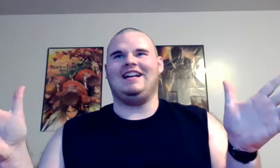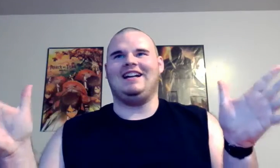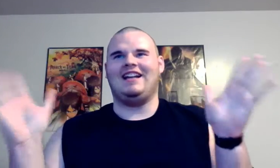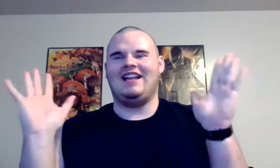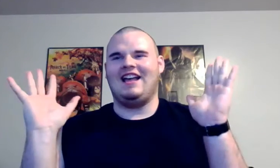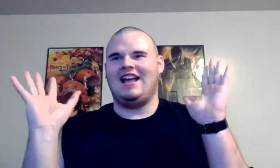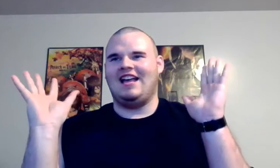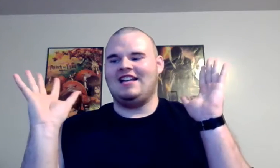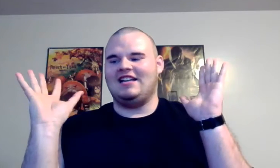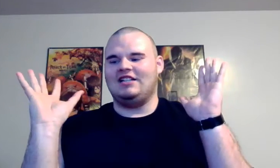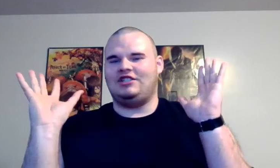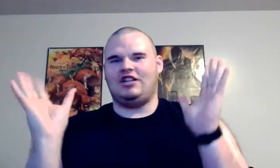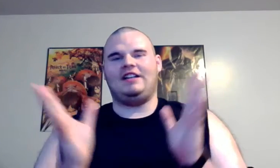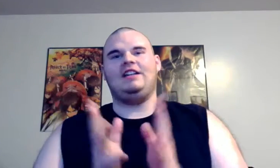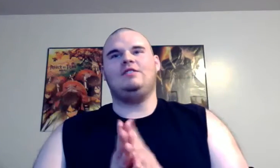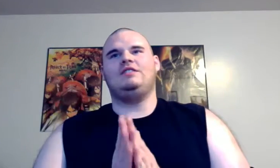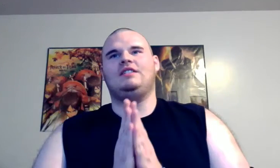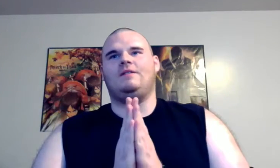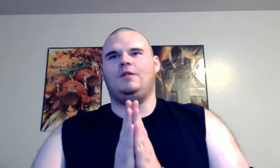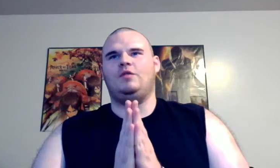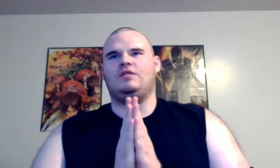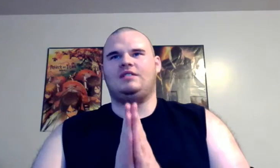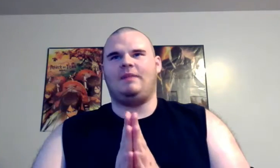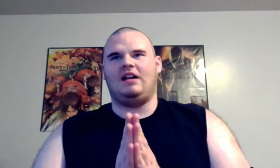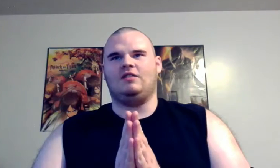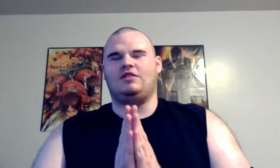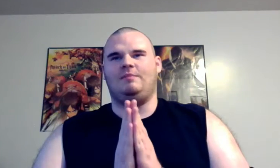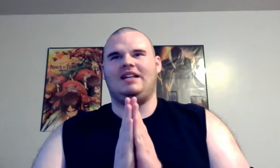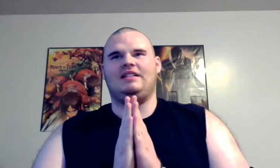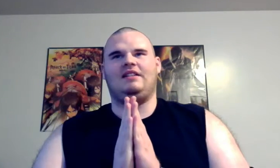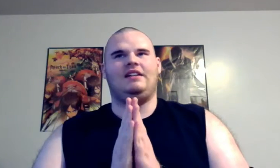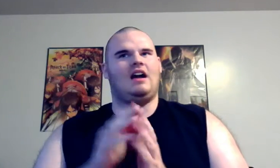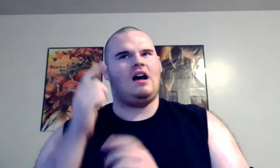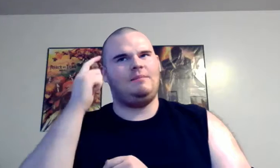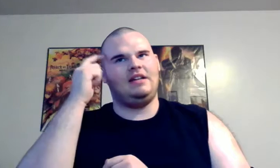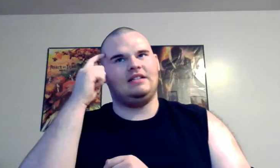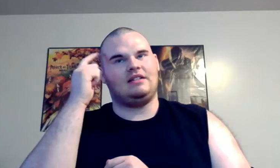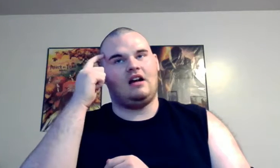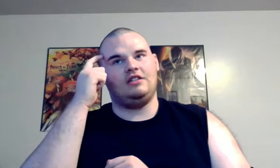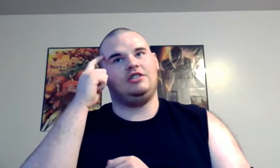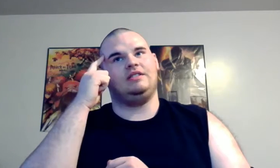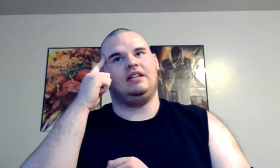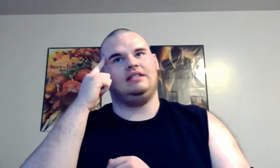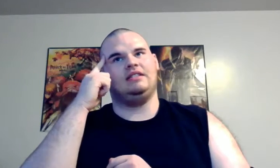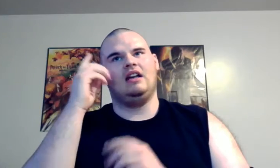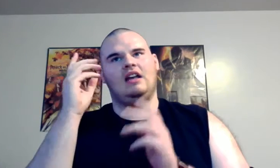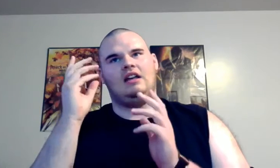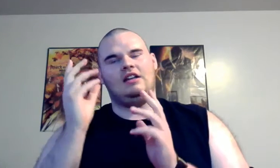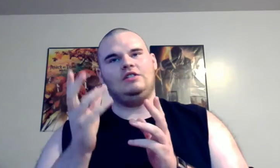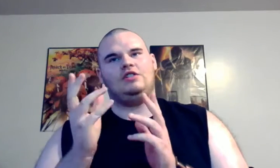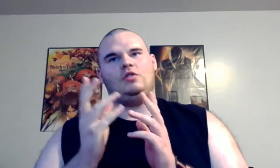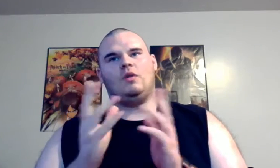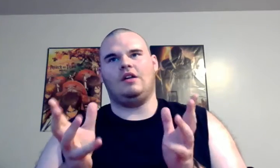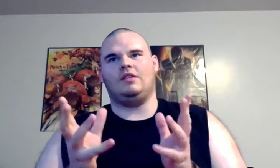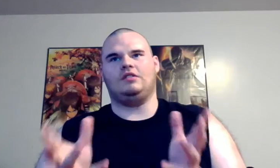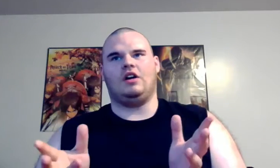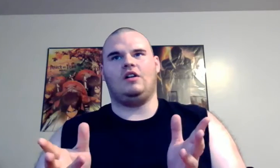Chucky uses a voodoo spell to basically copy his consciousness into other dolls